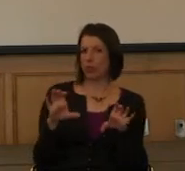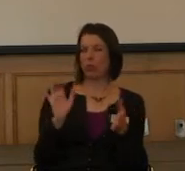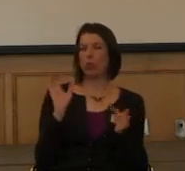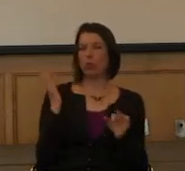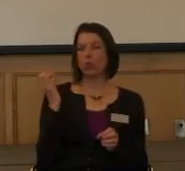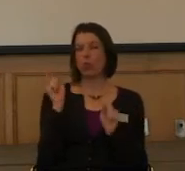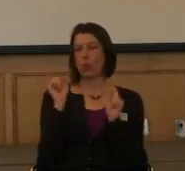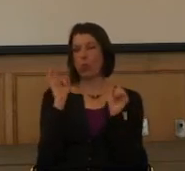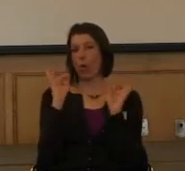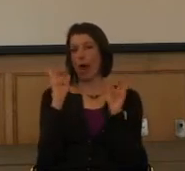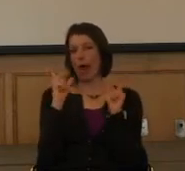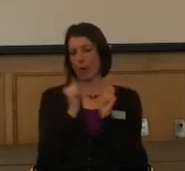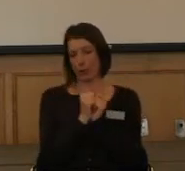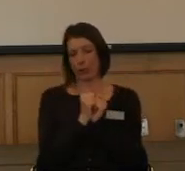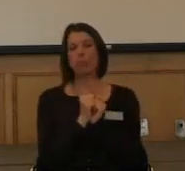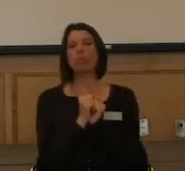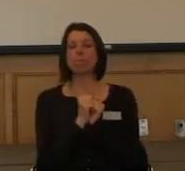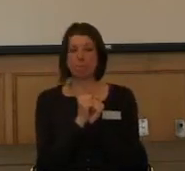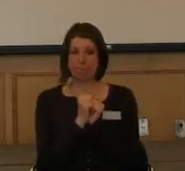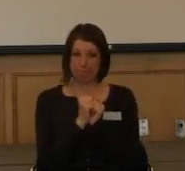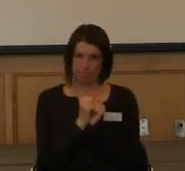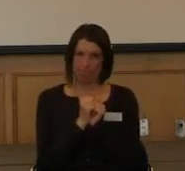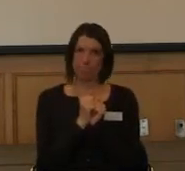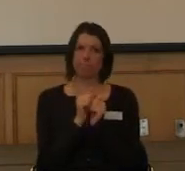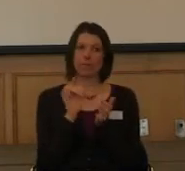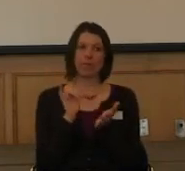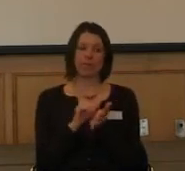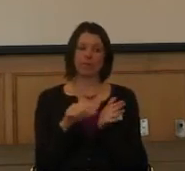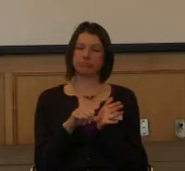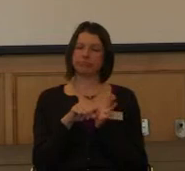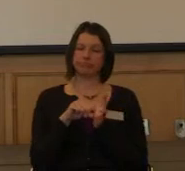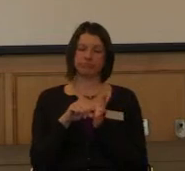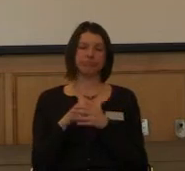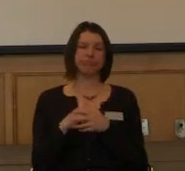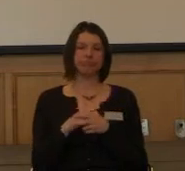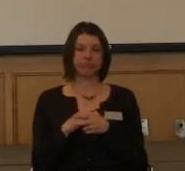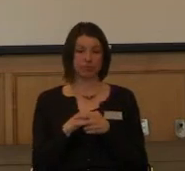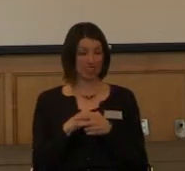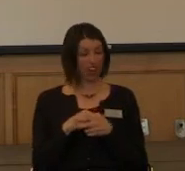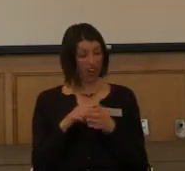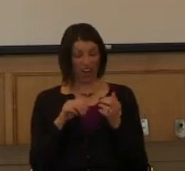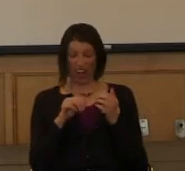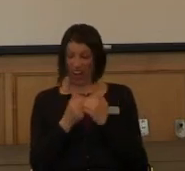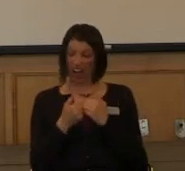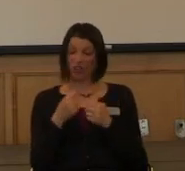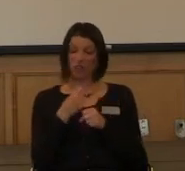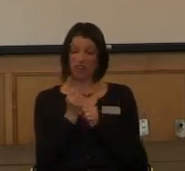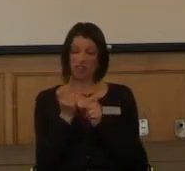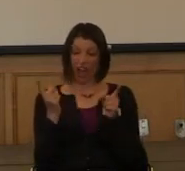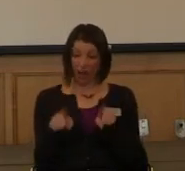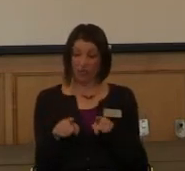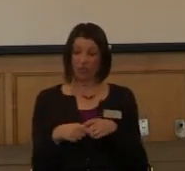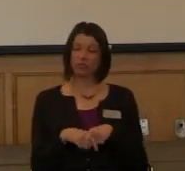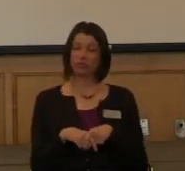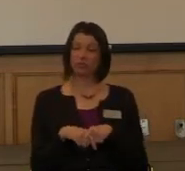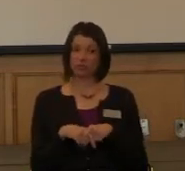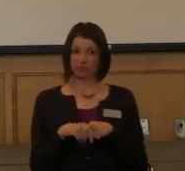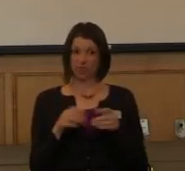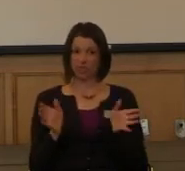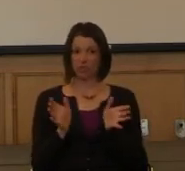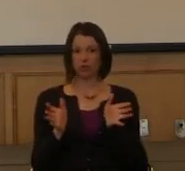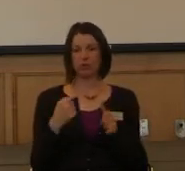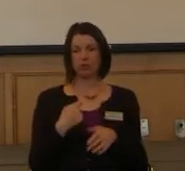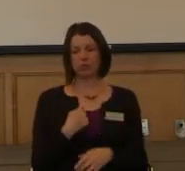And Karen was the one who said, what do you want to do? Okay, how can we make, how can we make it happen? And, you know,